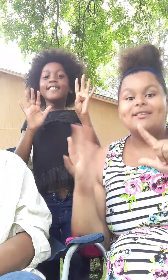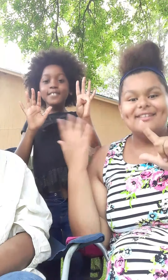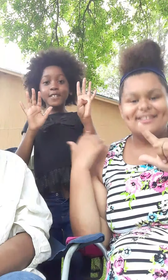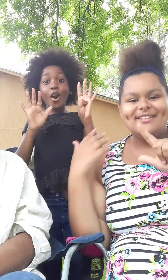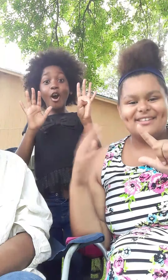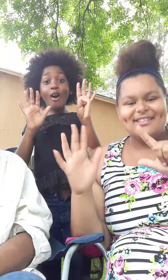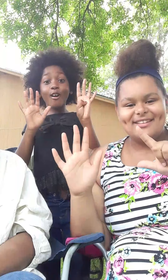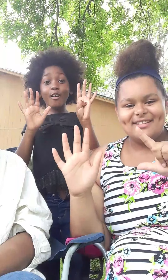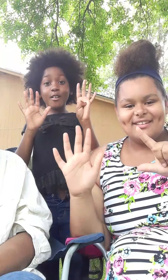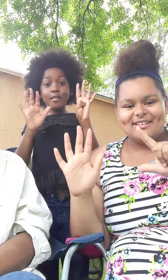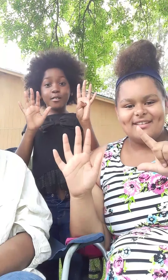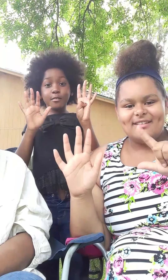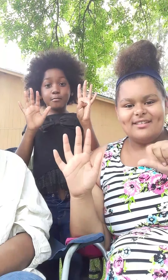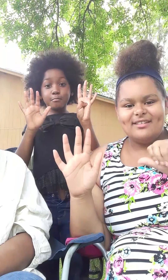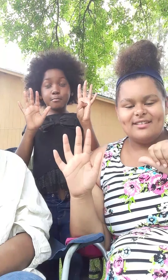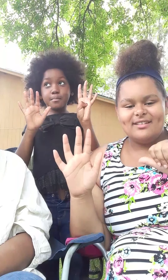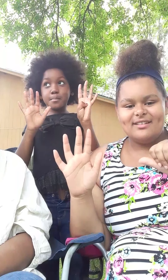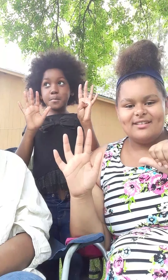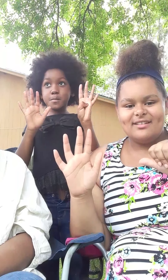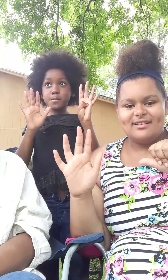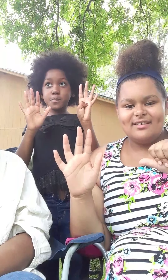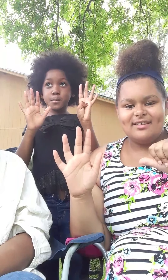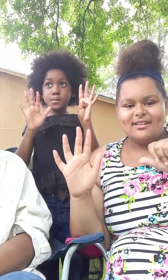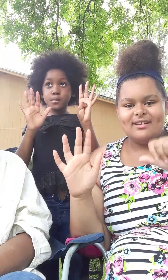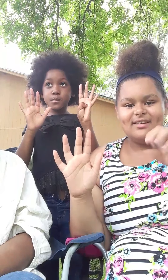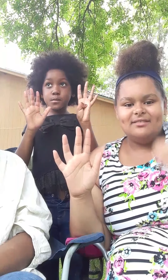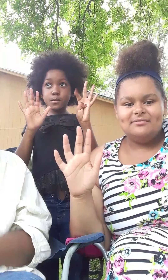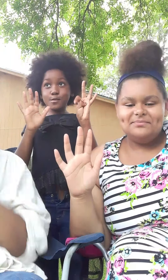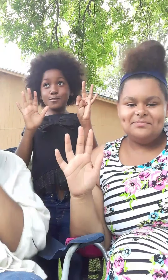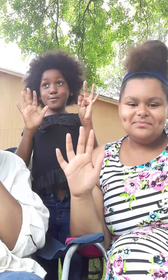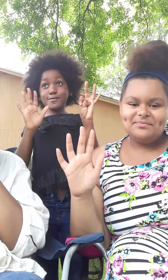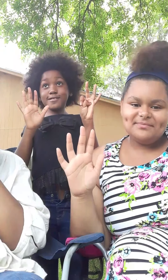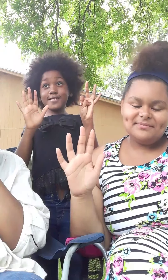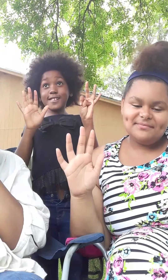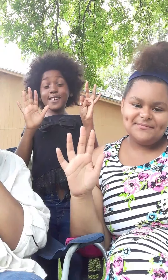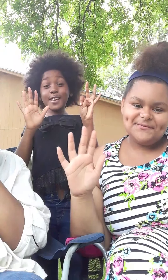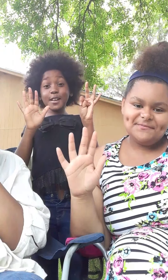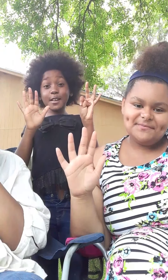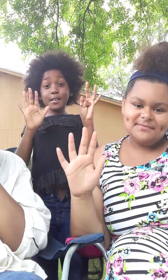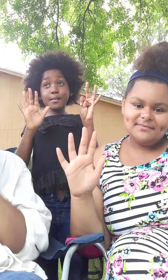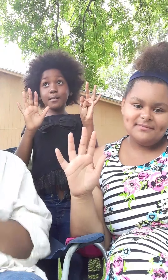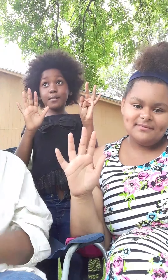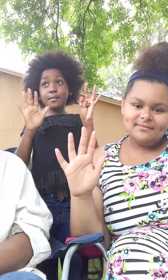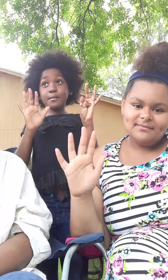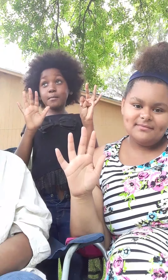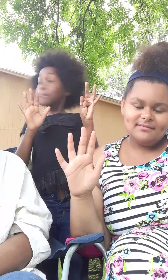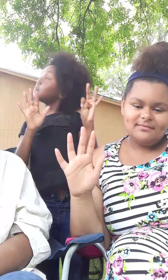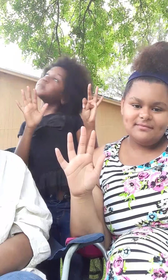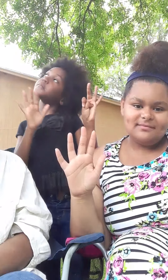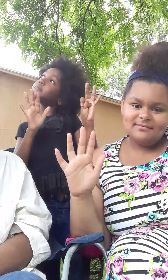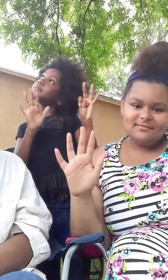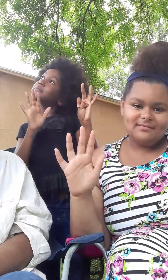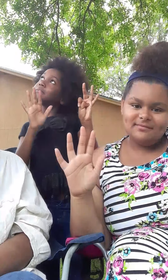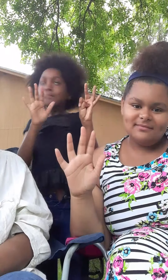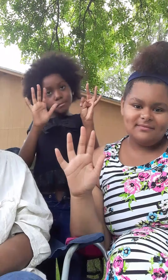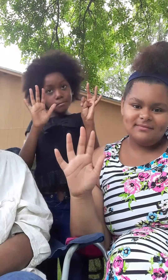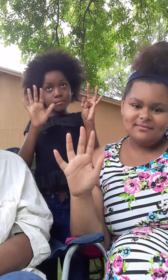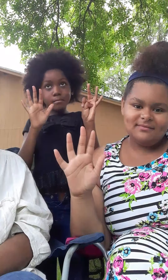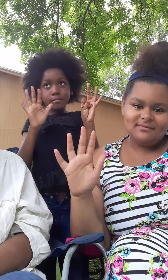down If you skipped a class Put a finger down If you failed a class Put a finger down If you snuck out of the house Put a finger down If you lied to your parents